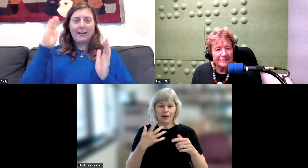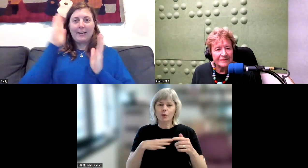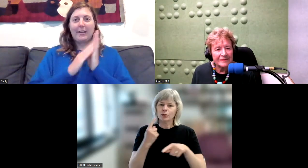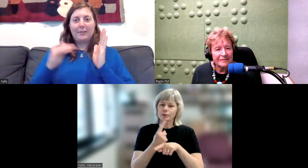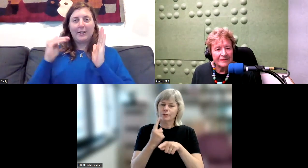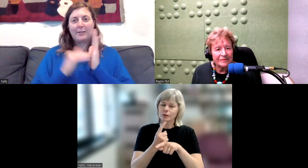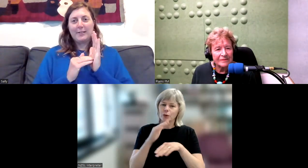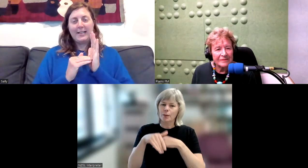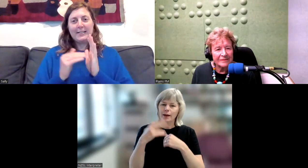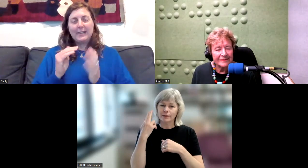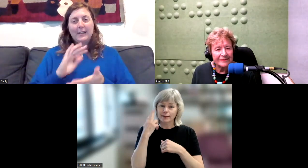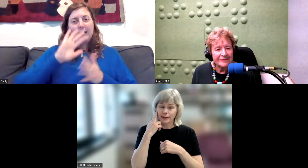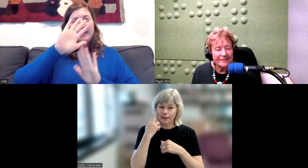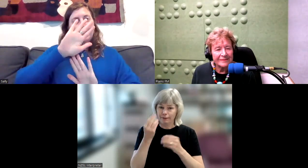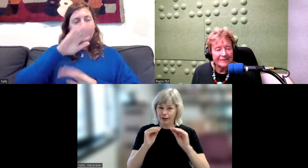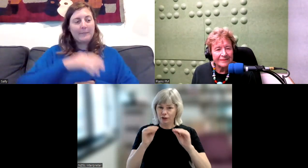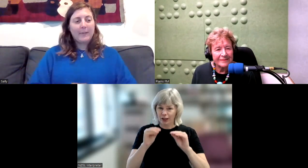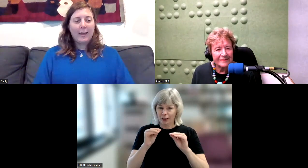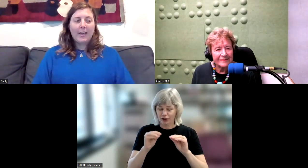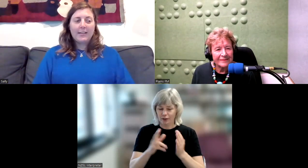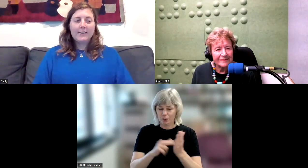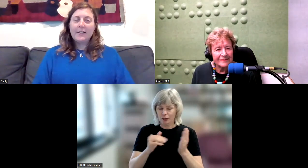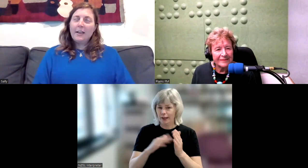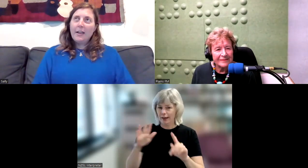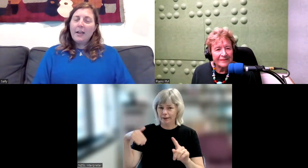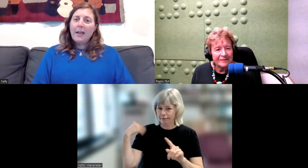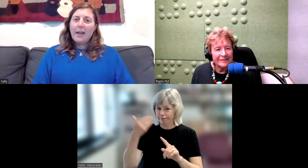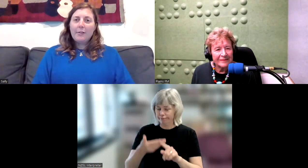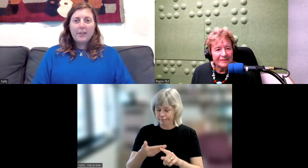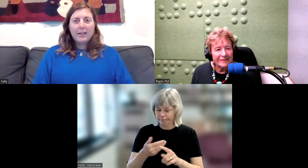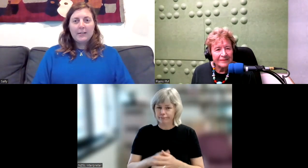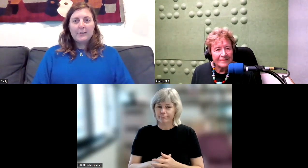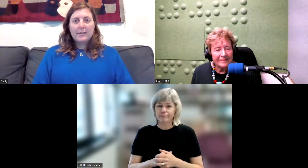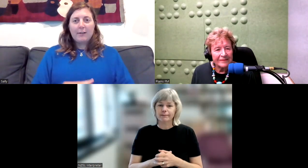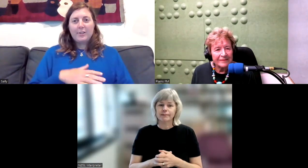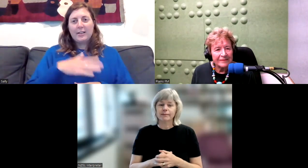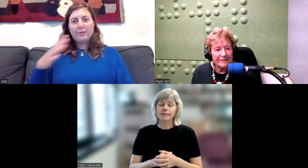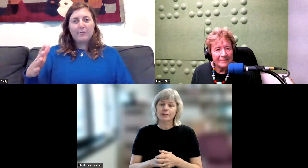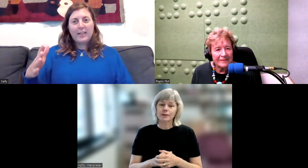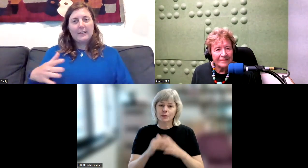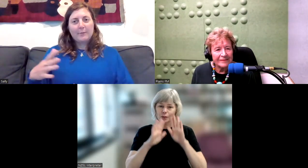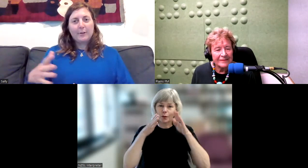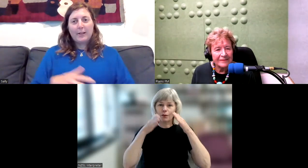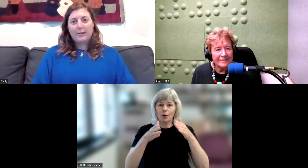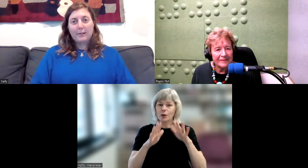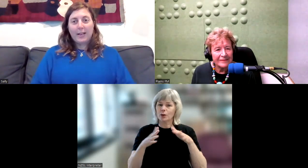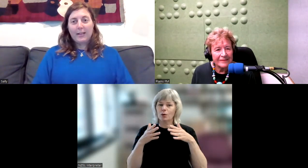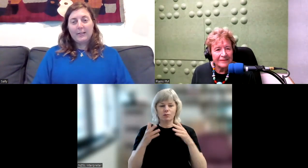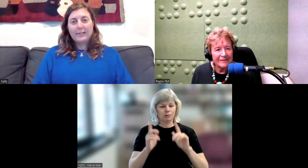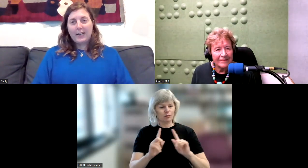Aotearoa New Zealand and how things have changed over the years and what they look like today.